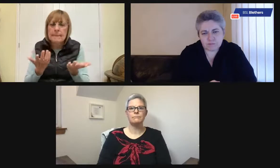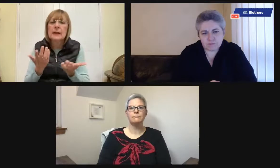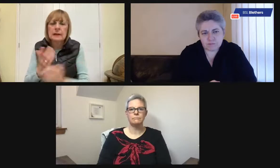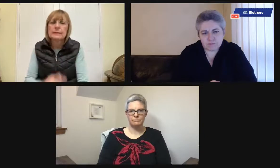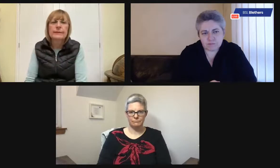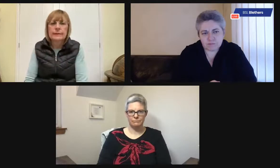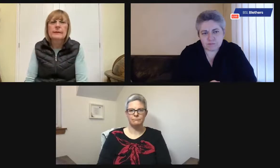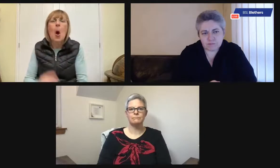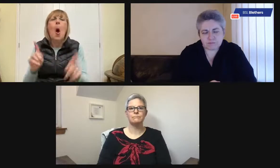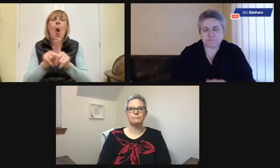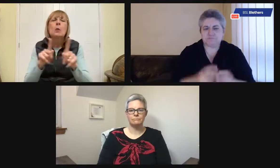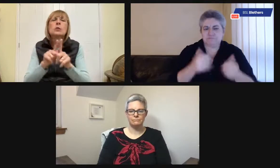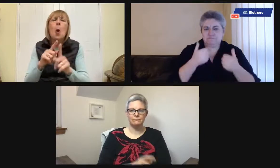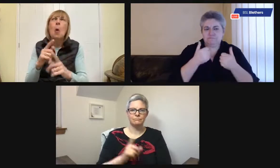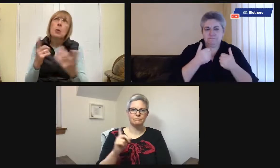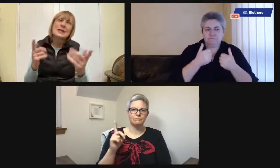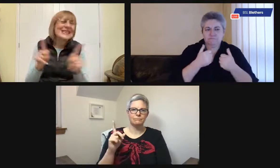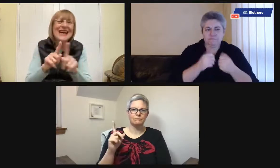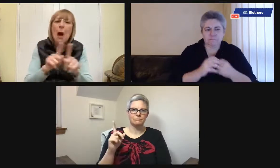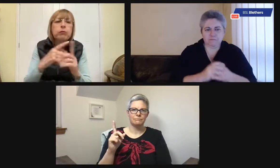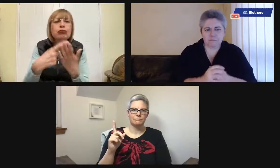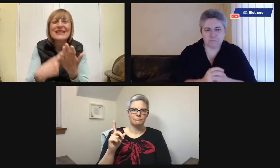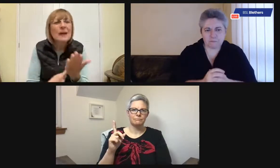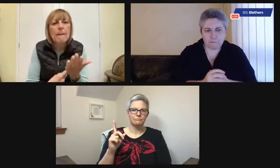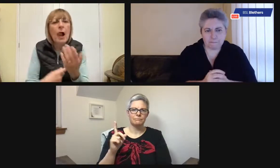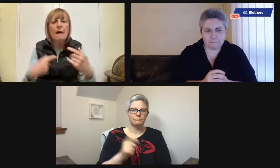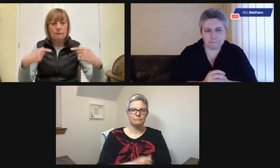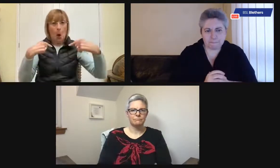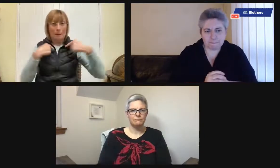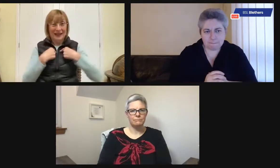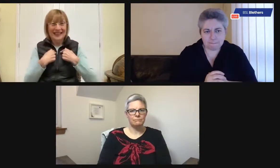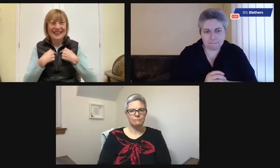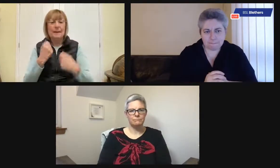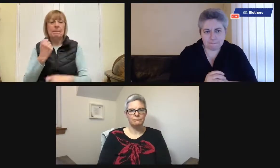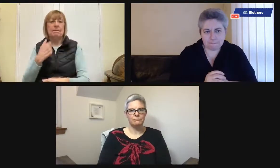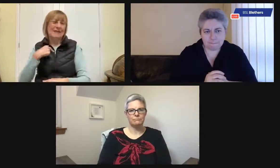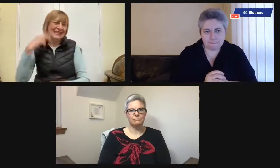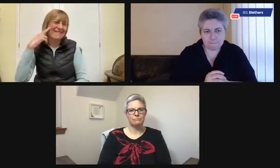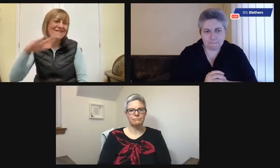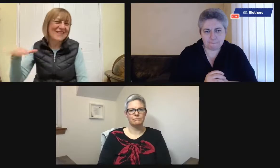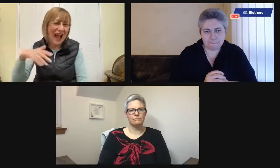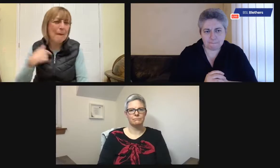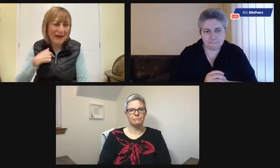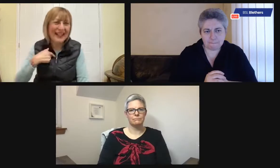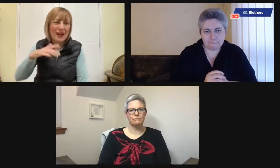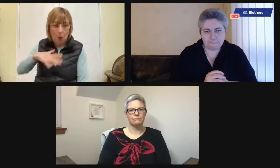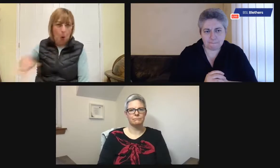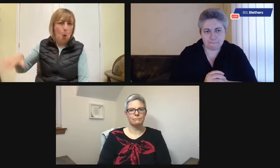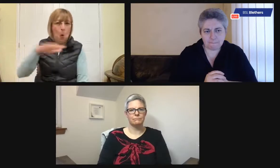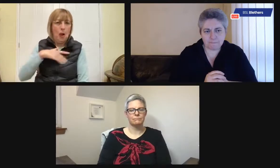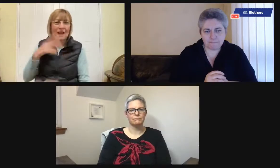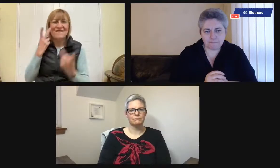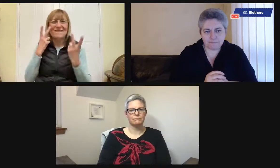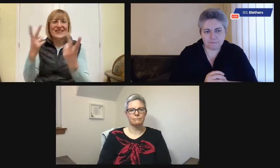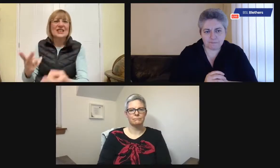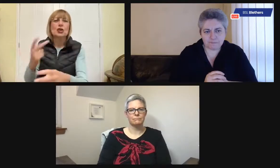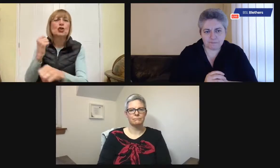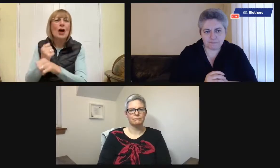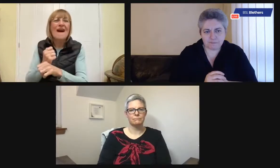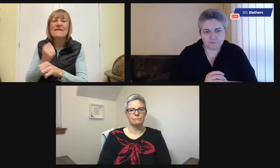suitable because that might be too much information for your deaf person with dementia to cope with. So it's the same principle for me. I mean, I come from a deaf